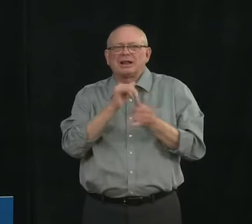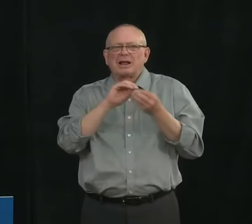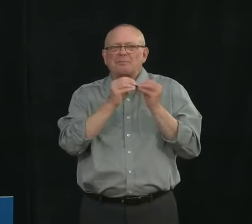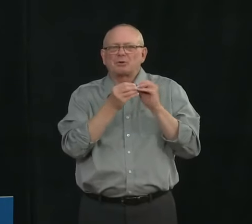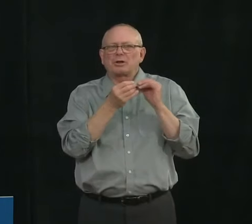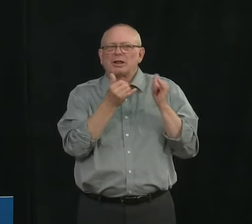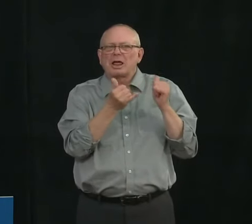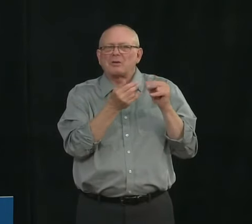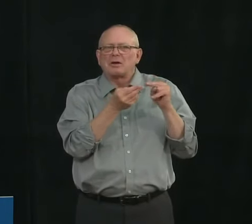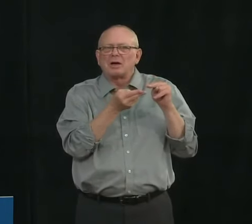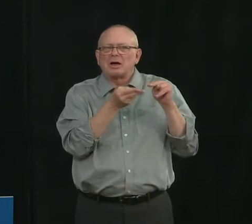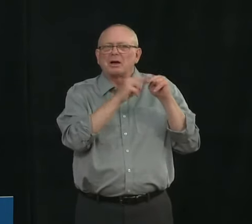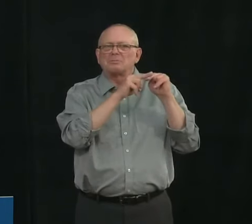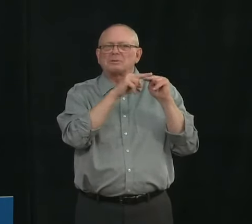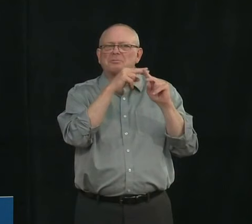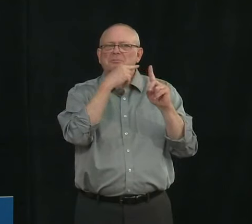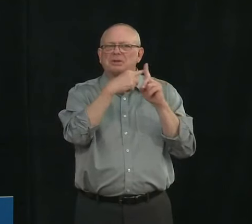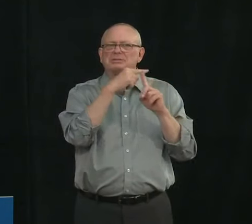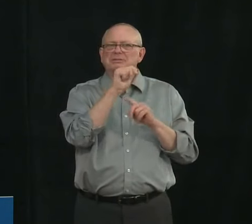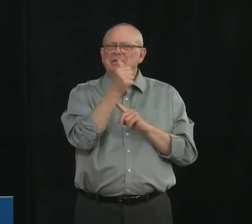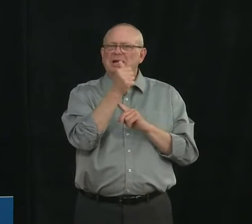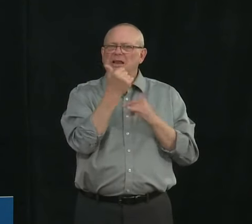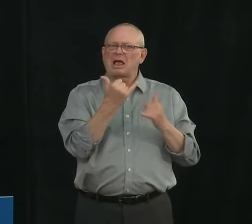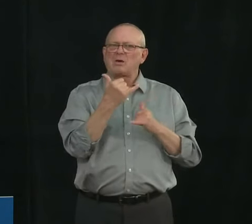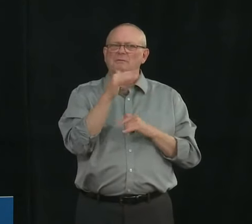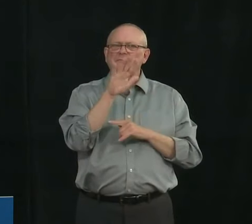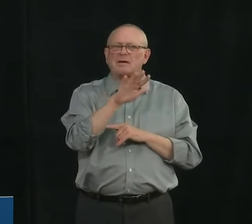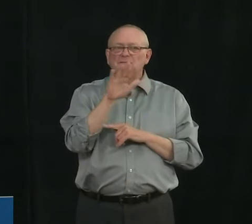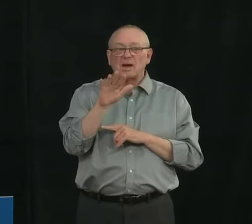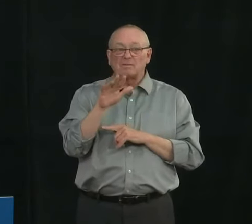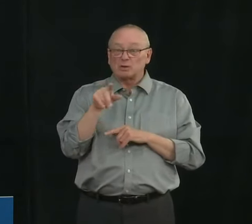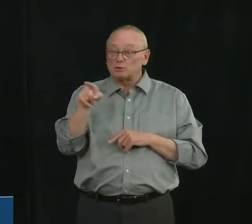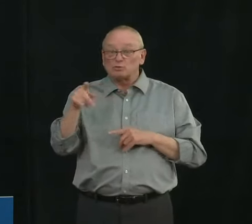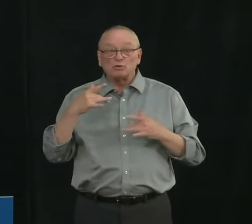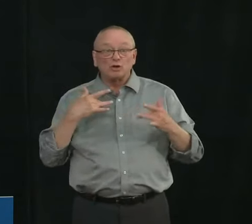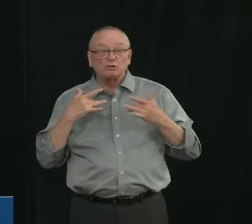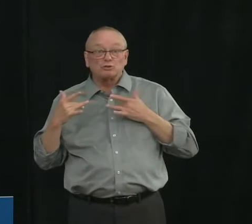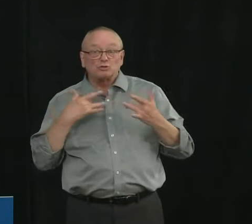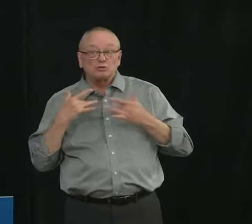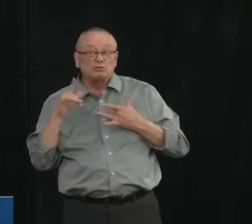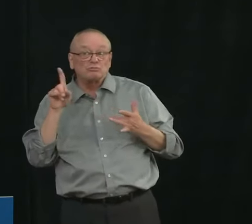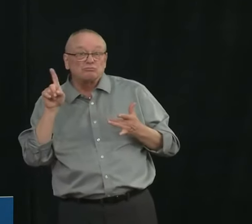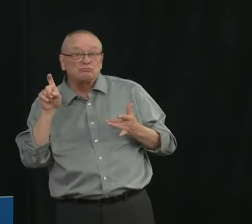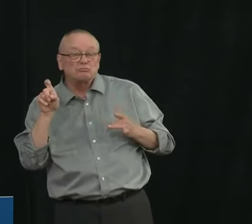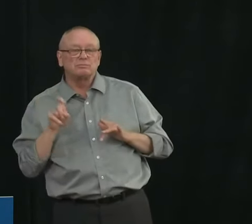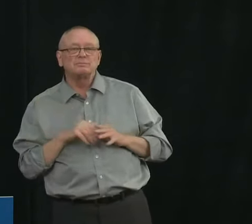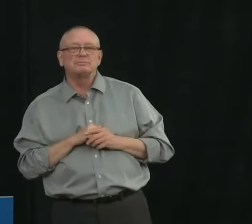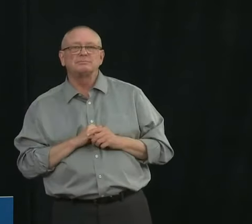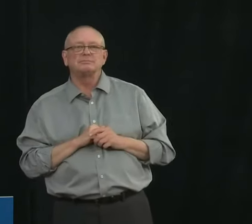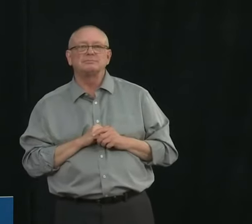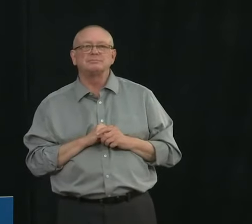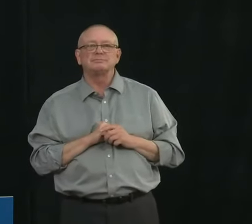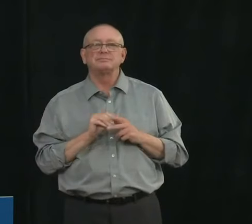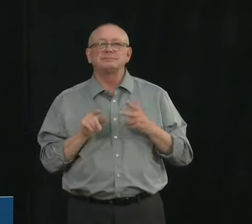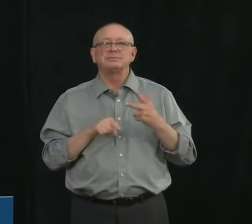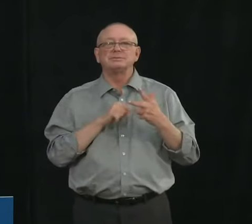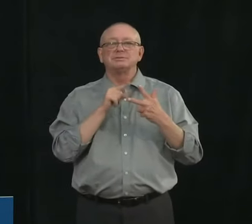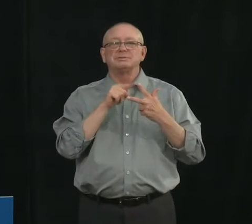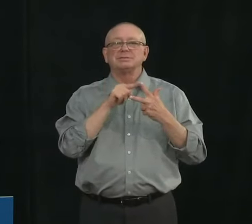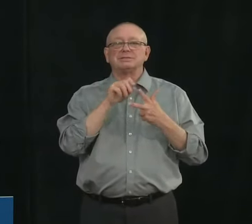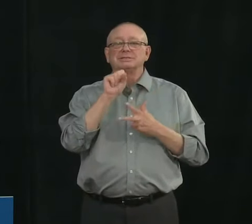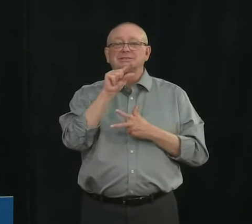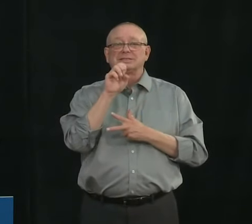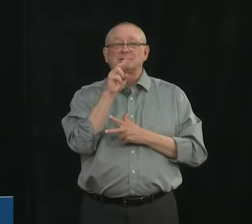four days is that a concerning increase so the date of the stage two is something that will be discussed next week